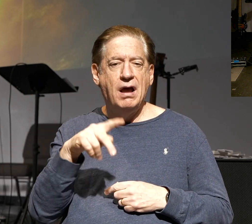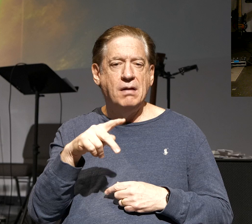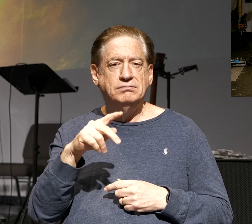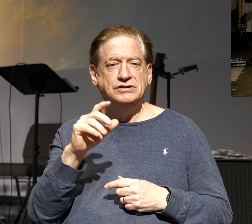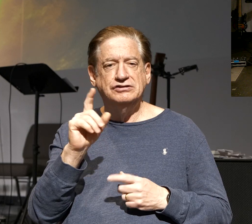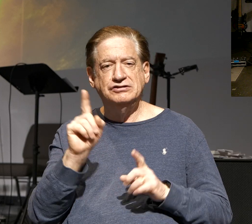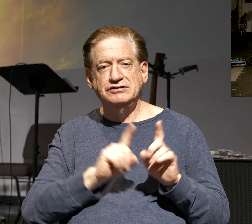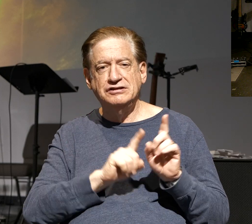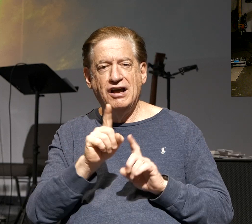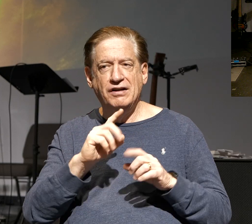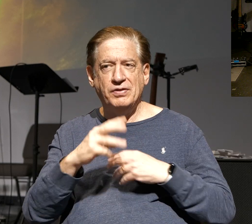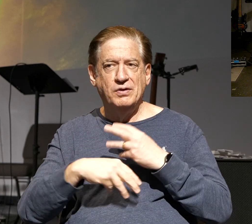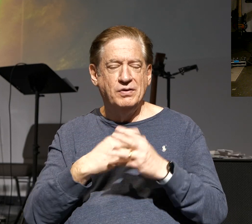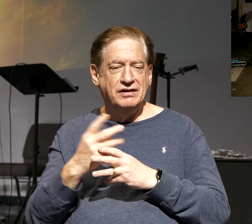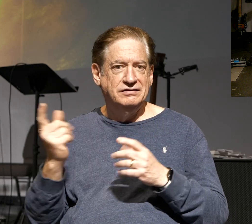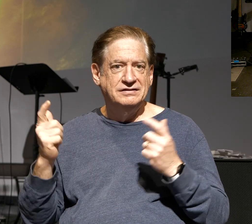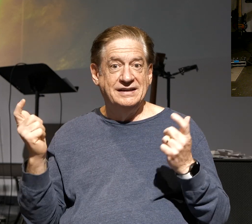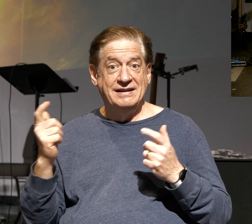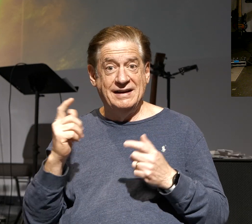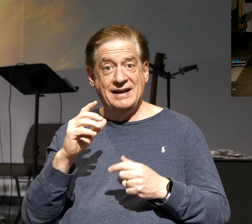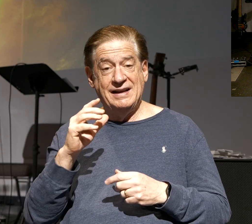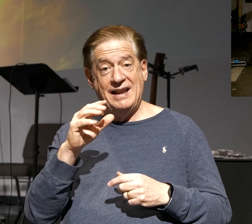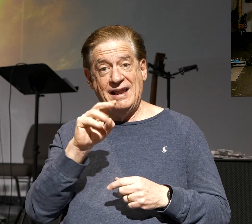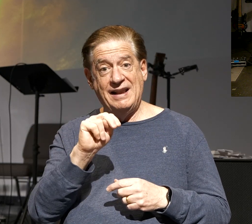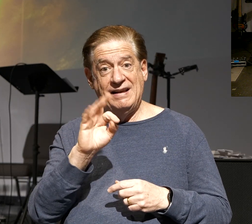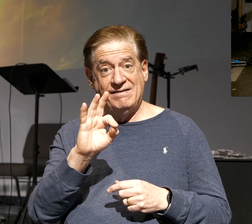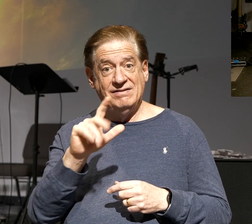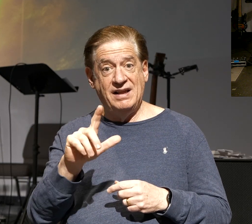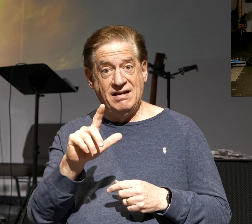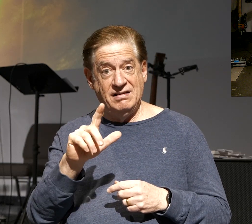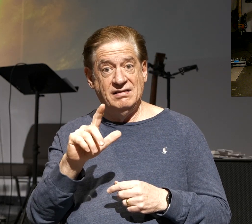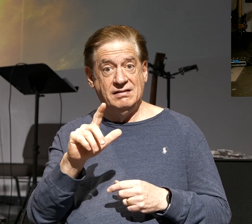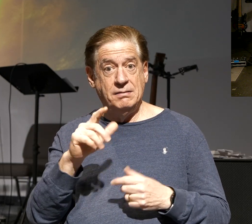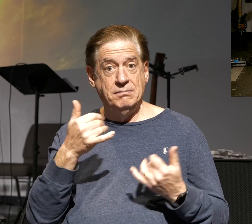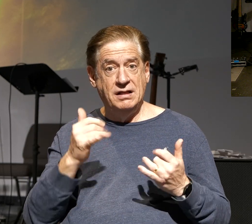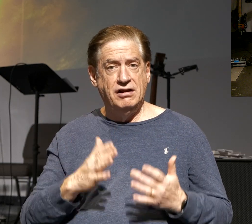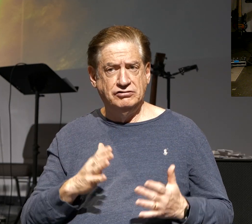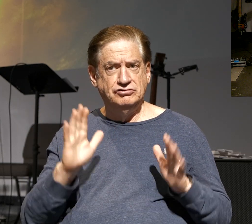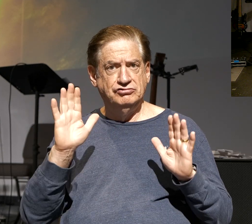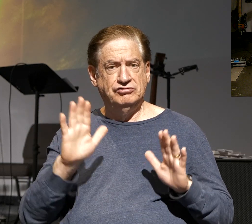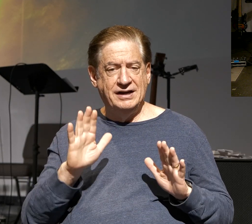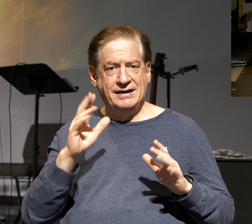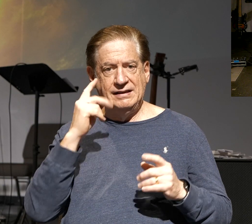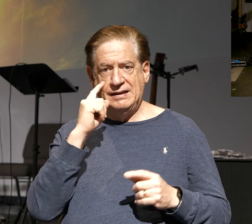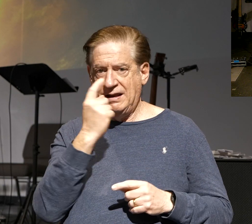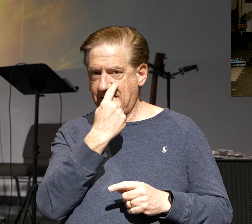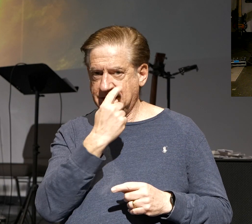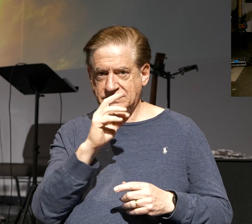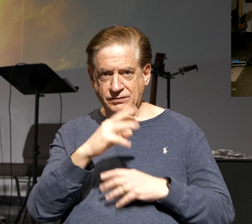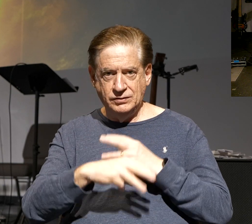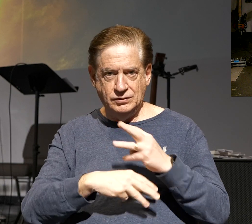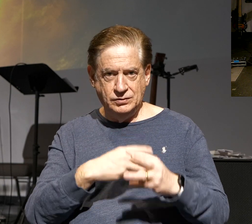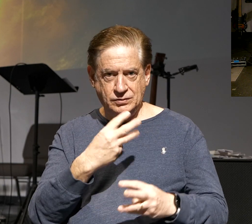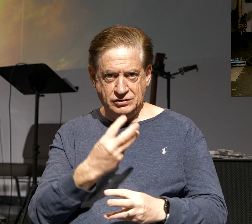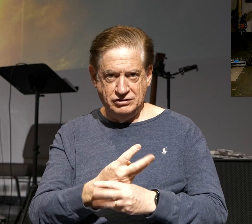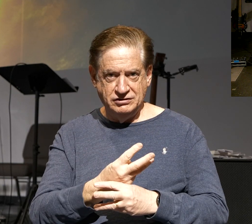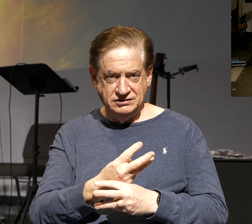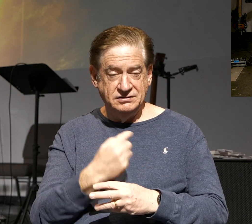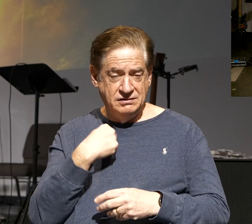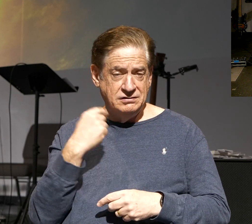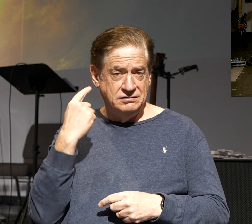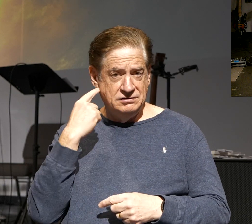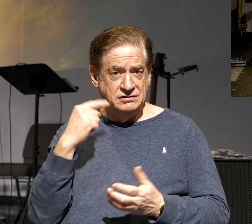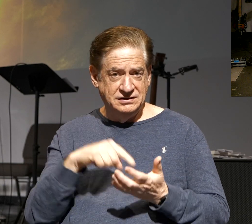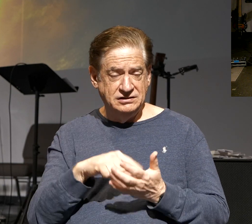and to be an NFL player is greatness in the eyes of the world. In fact, I heard